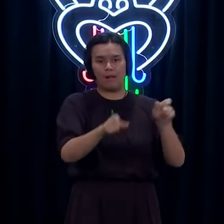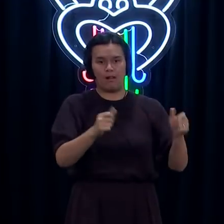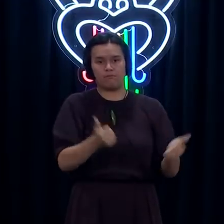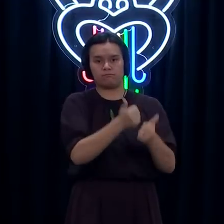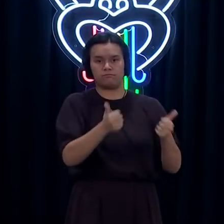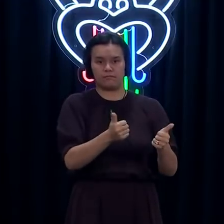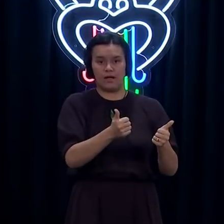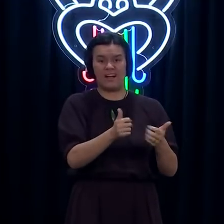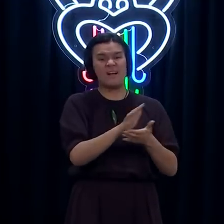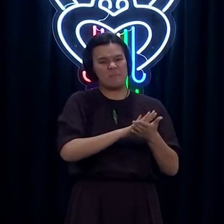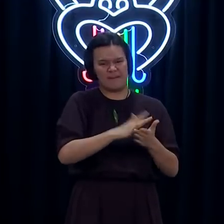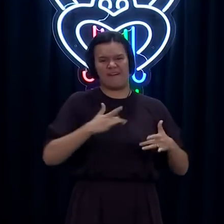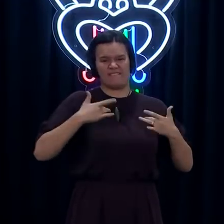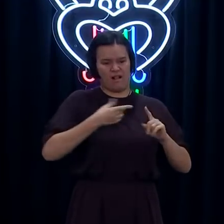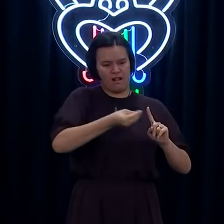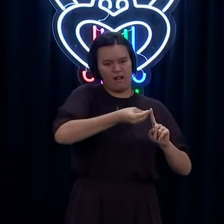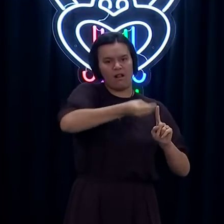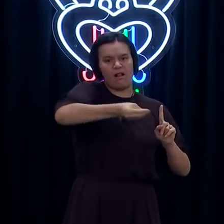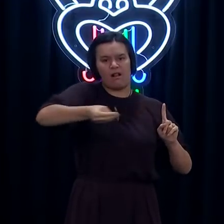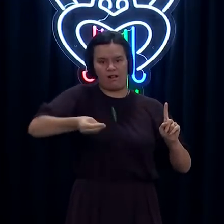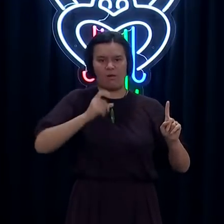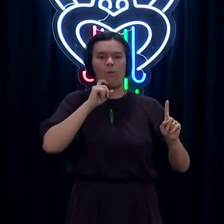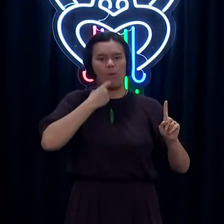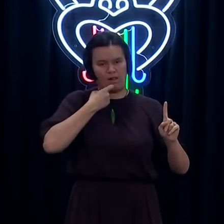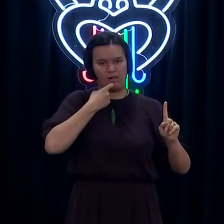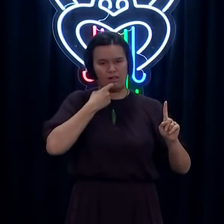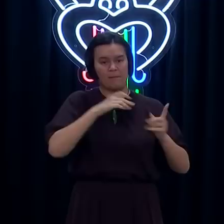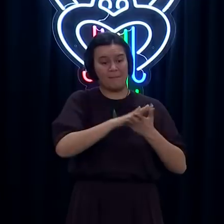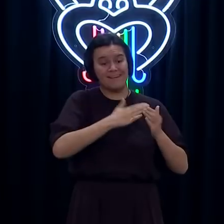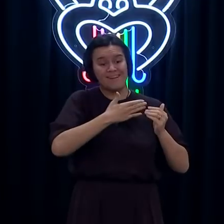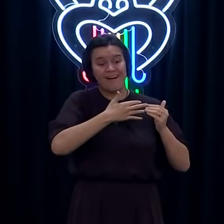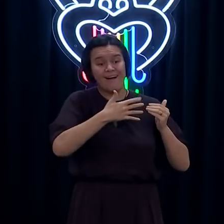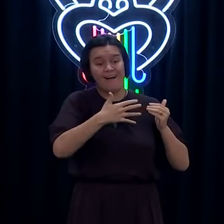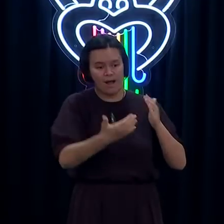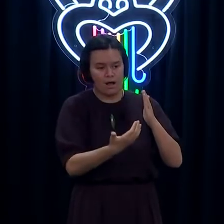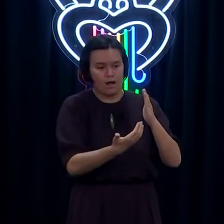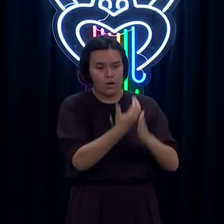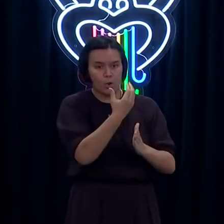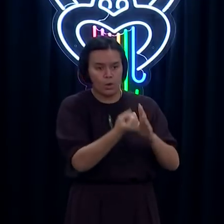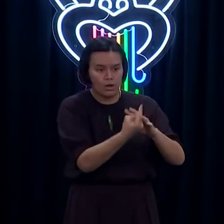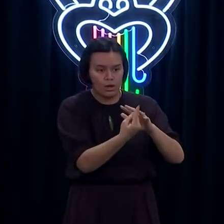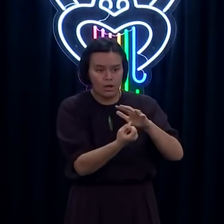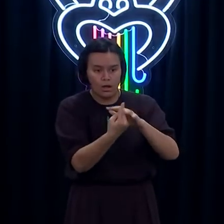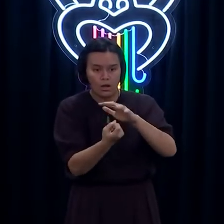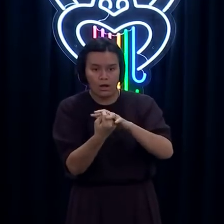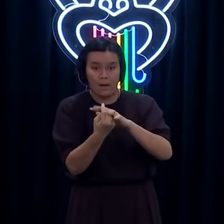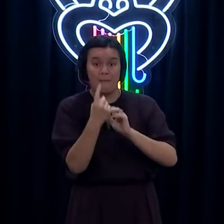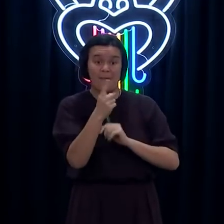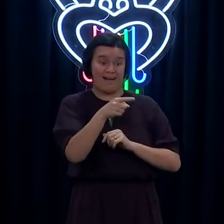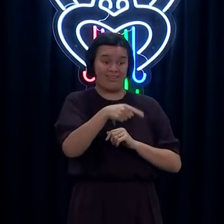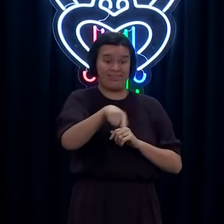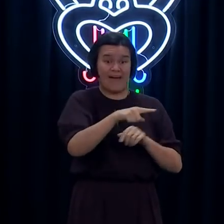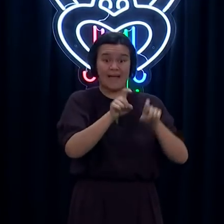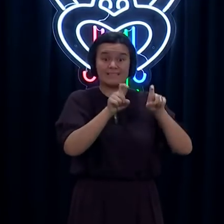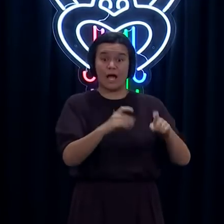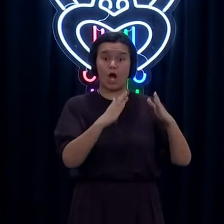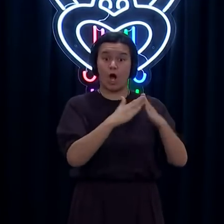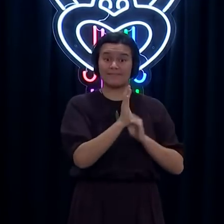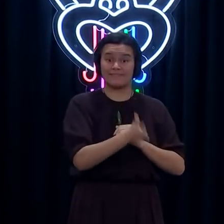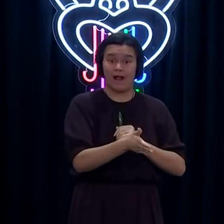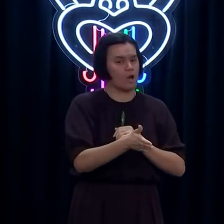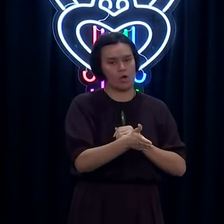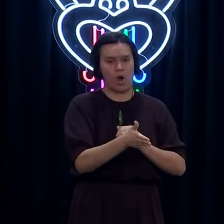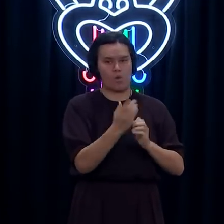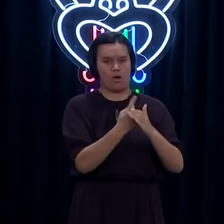contacts to subsequently test positive, but these contacts are already in isolation. Of